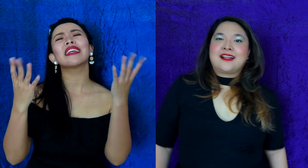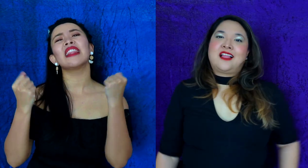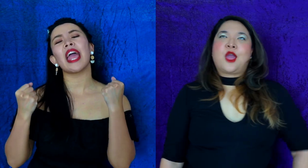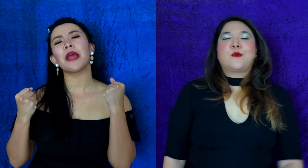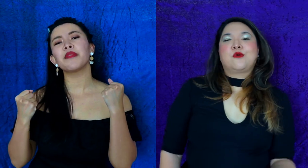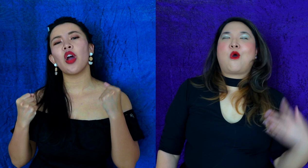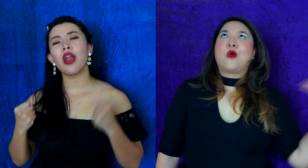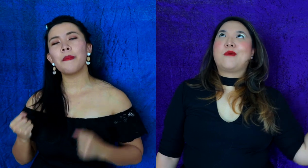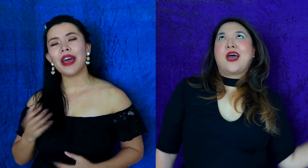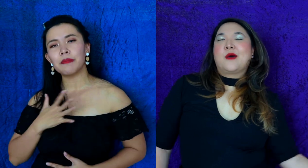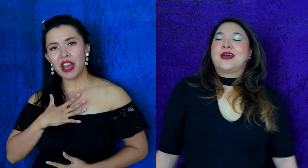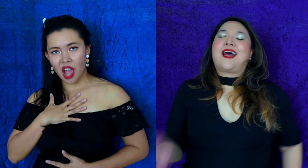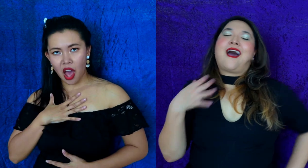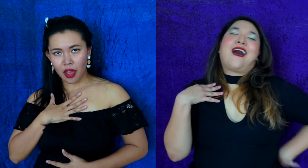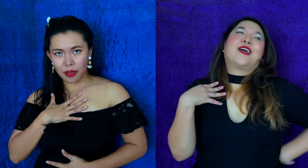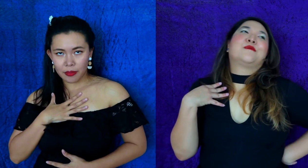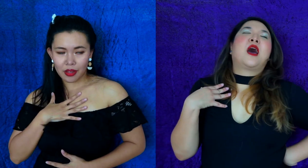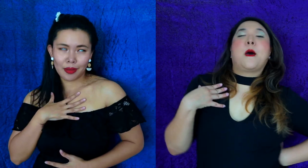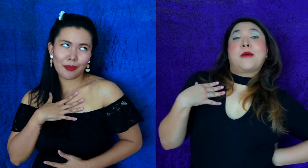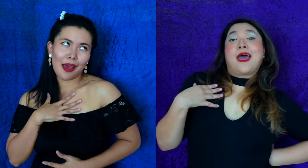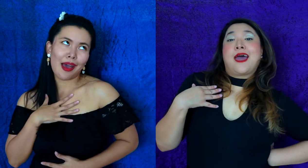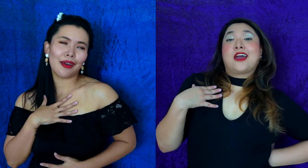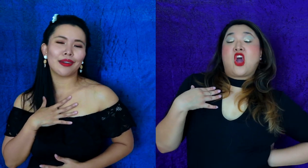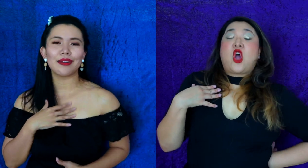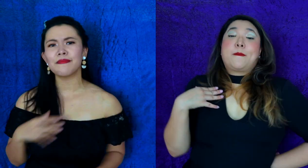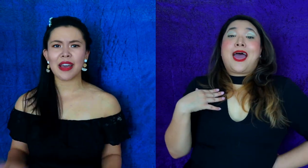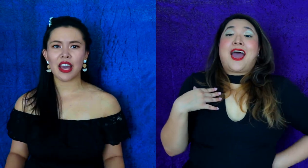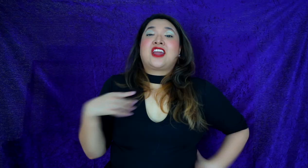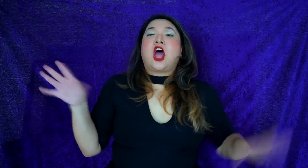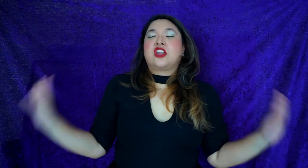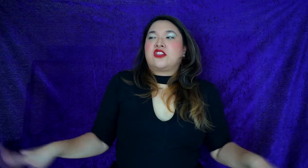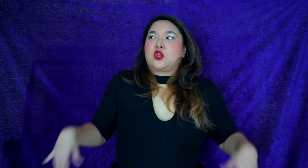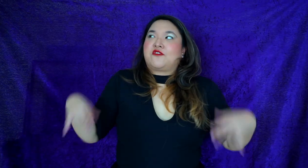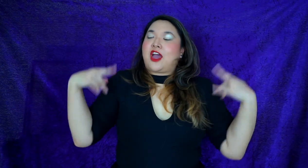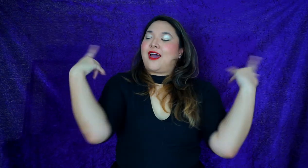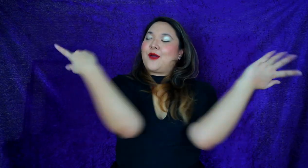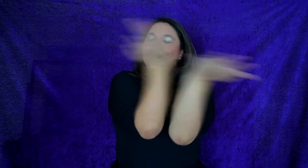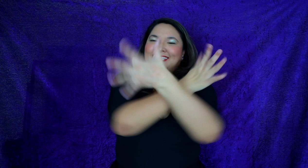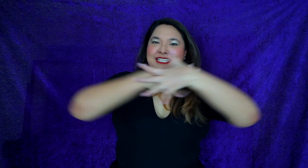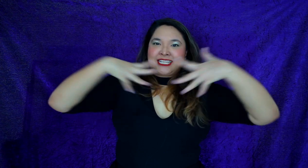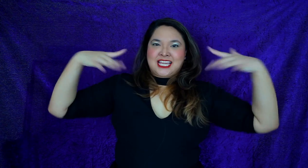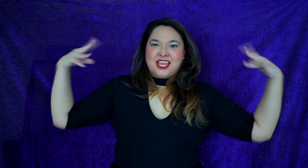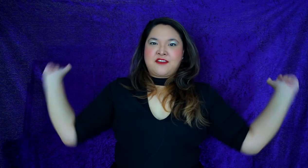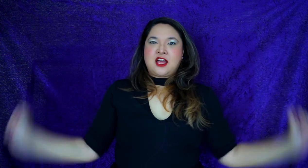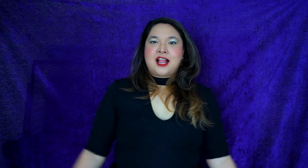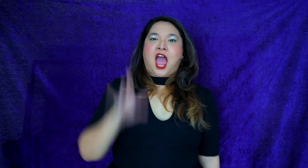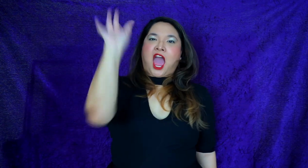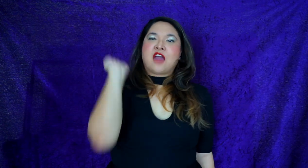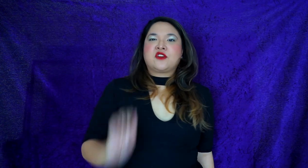claim you're bad But I'm a better batter Nothing you've got up your sleeve Will ever